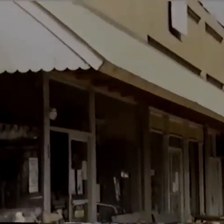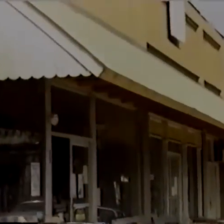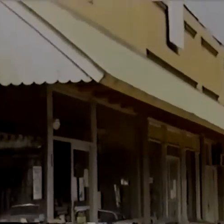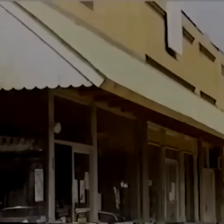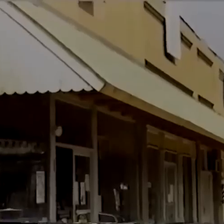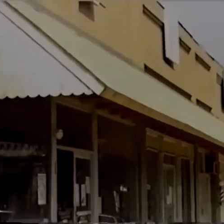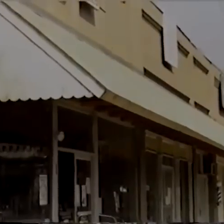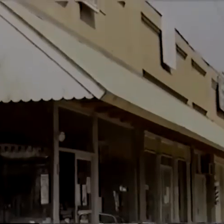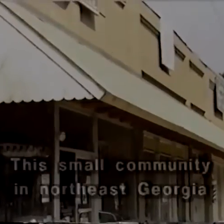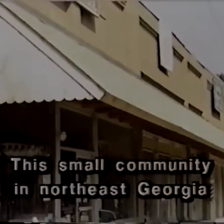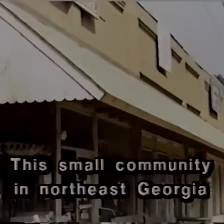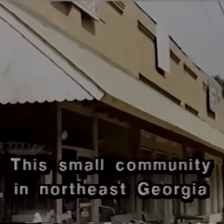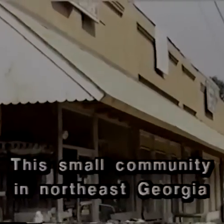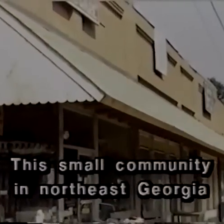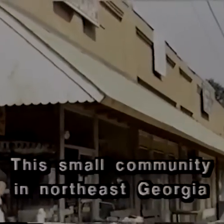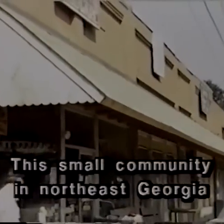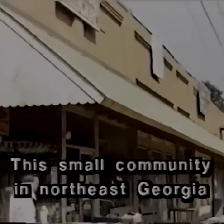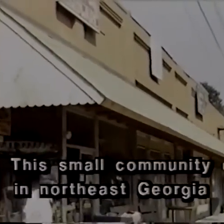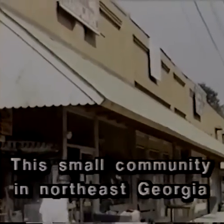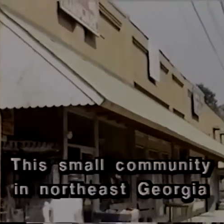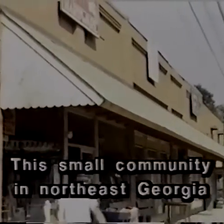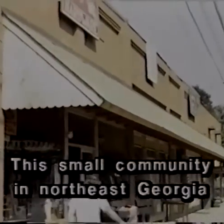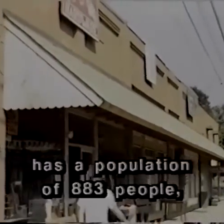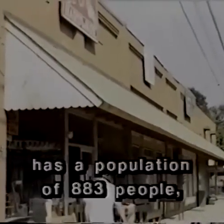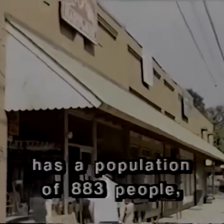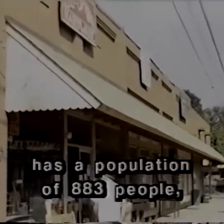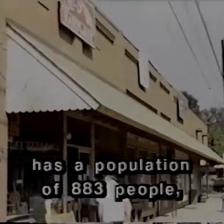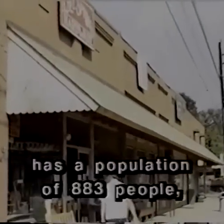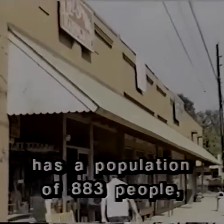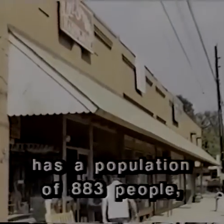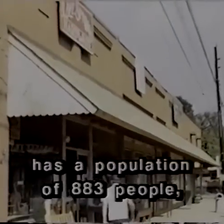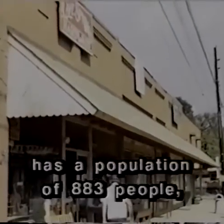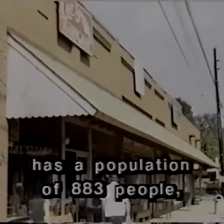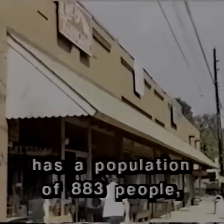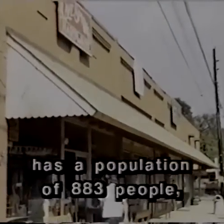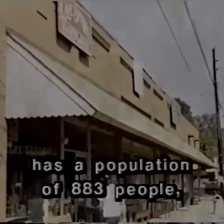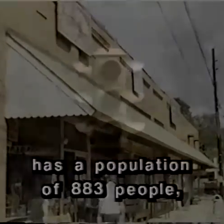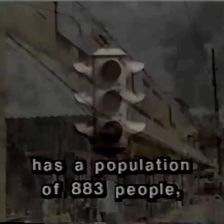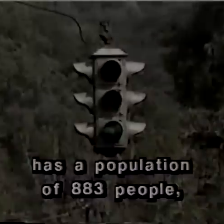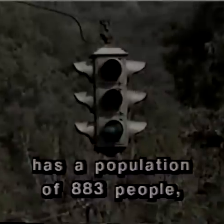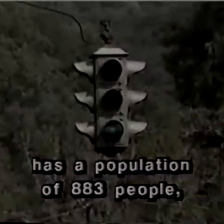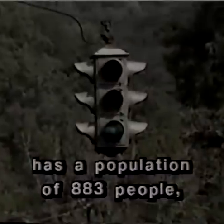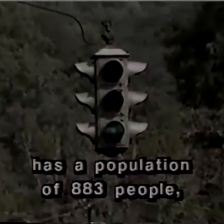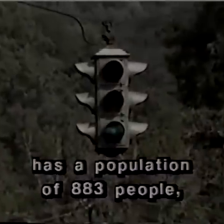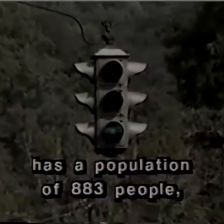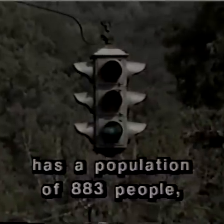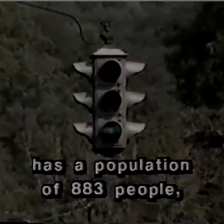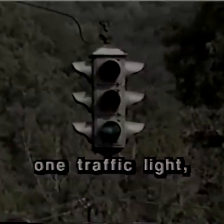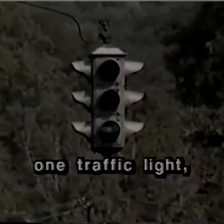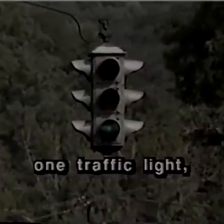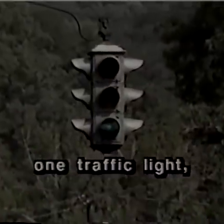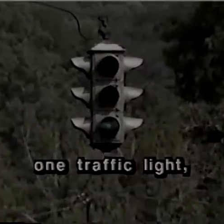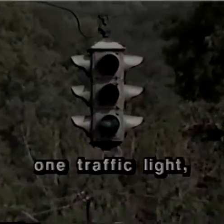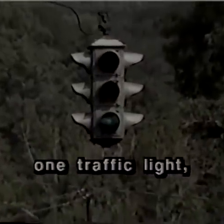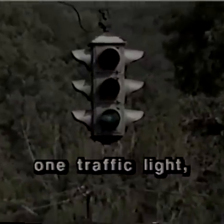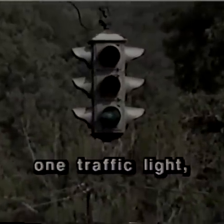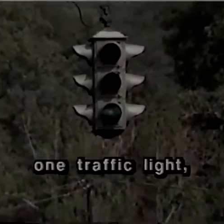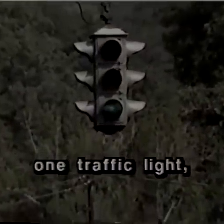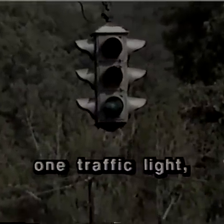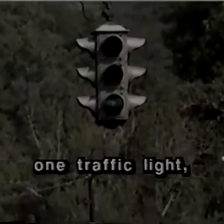This small community in northeast Georgia has a population of 883 people, one traffic light, and